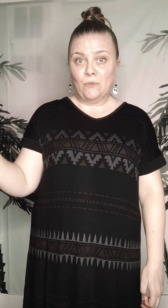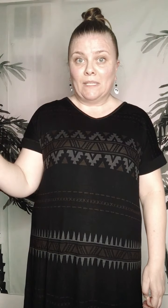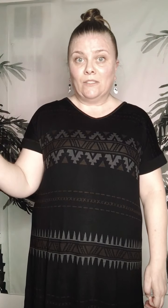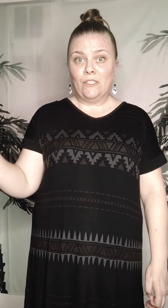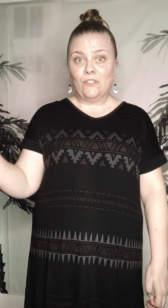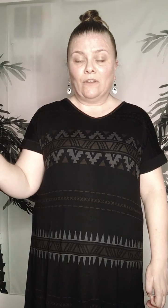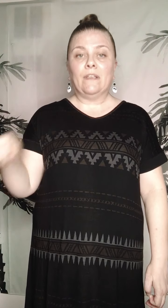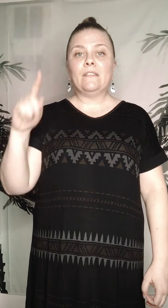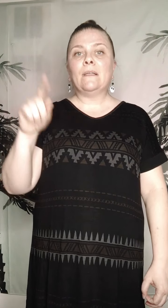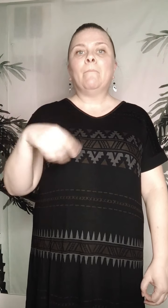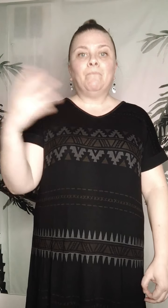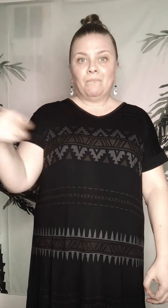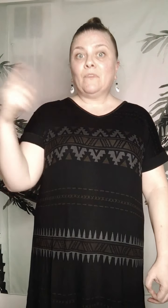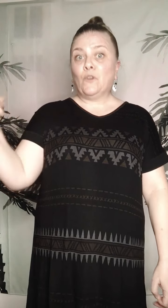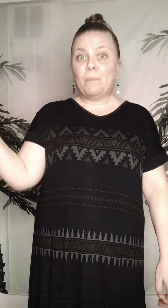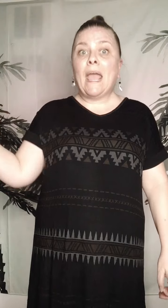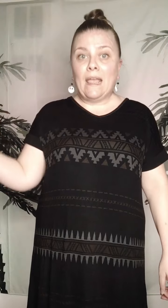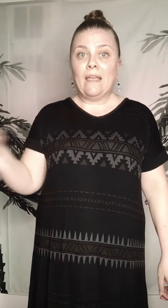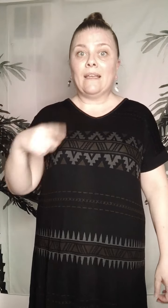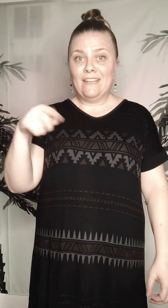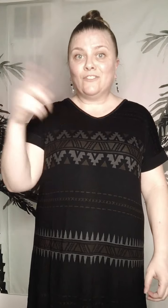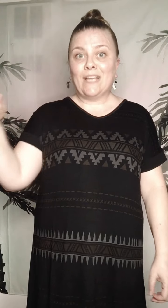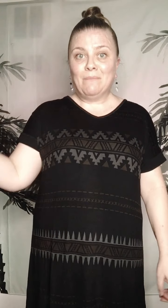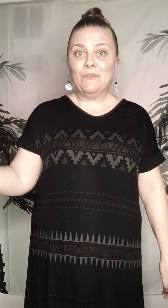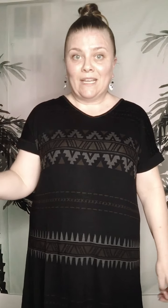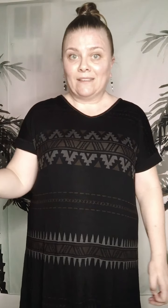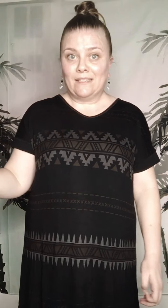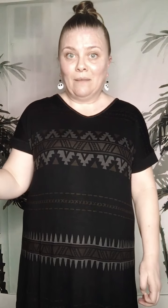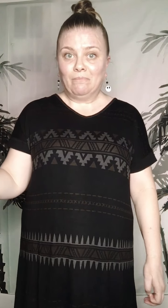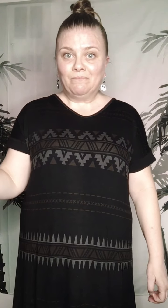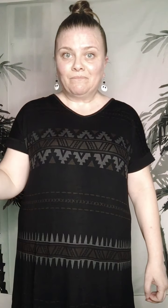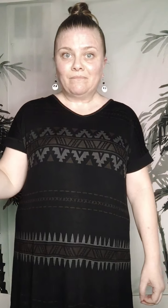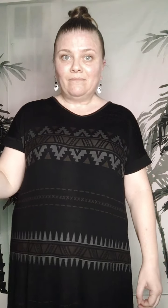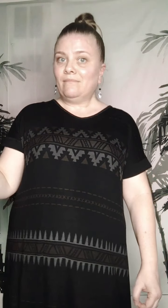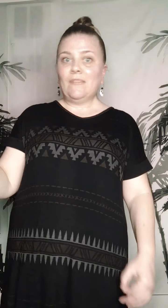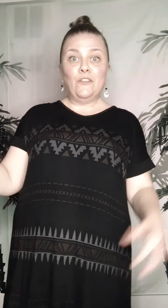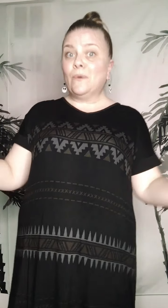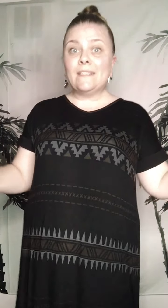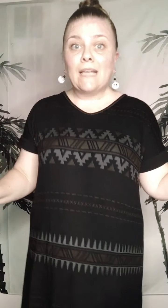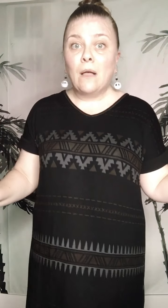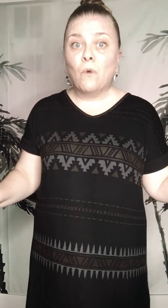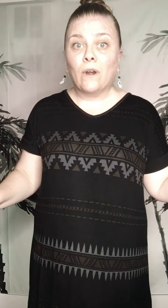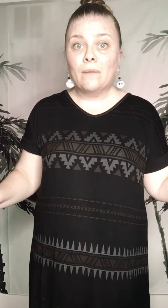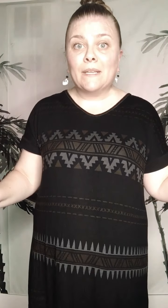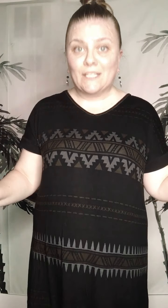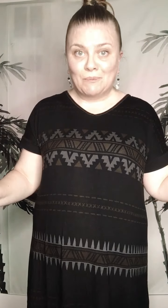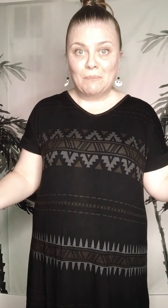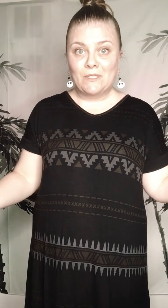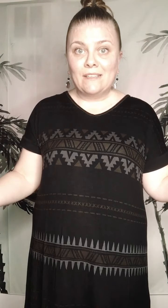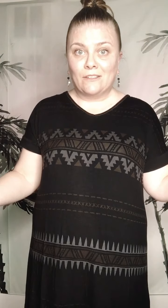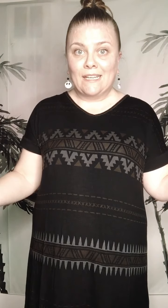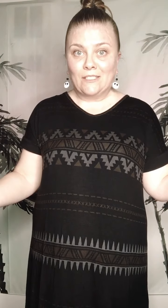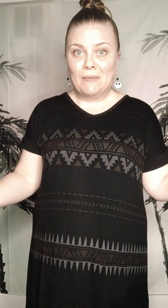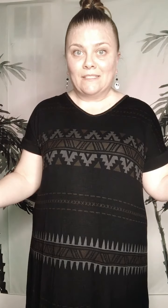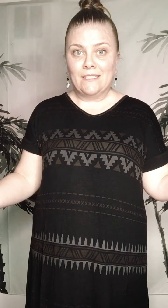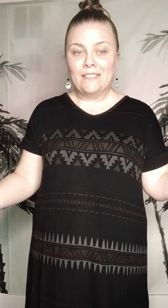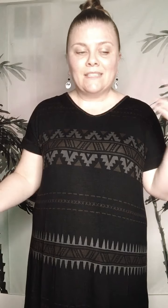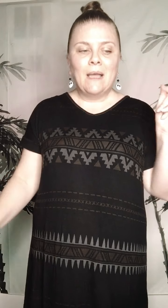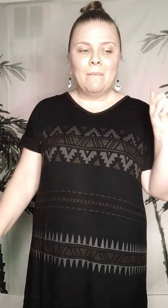messaging service, you're paying each time you text them. You can sell more because people see their text messages, but